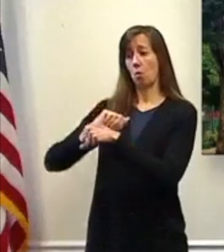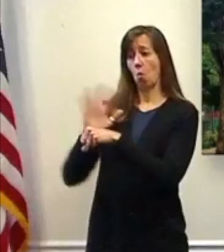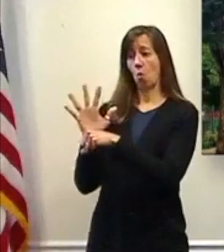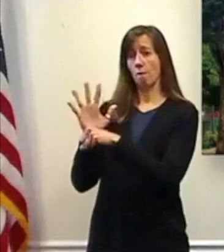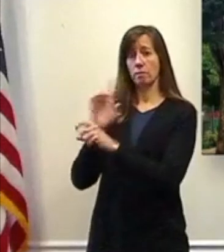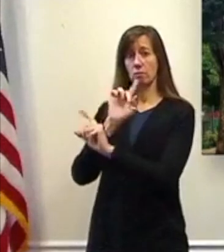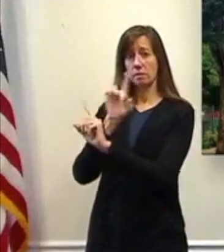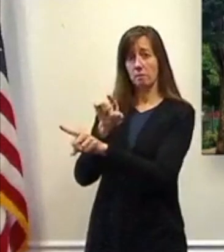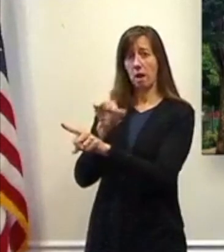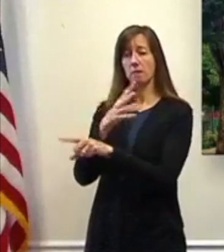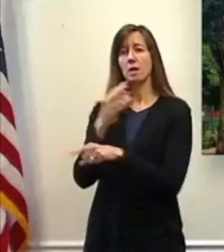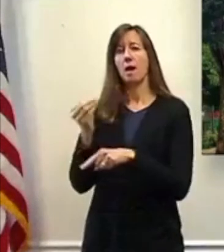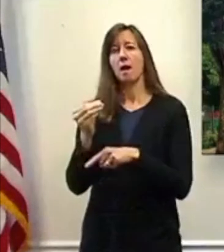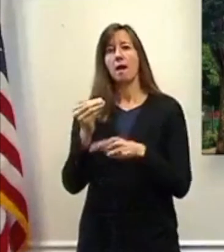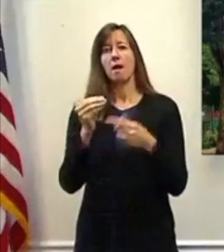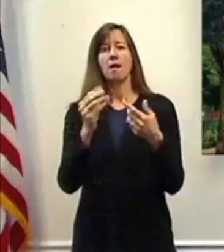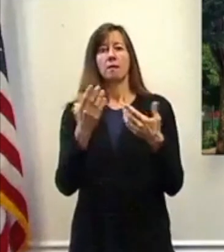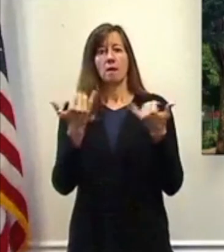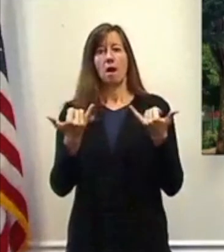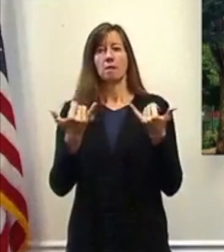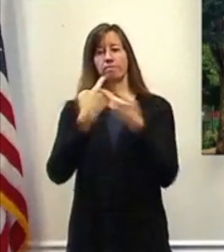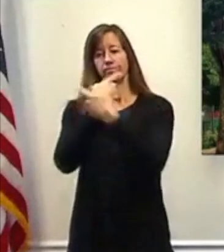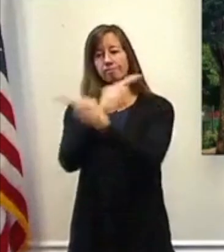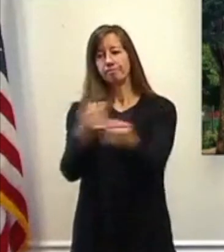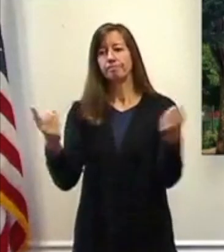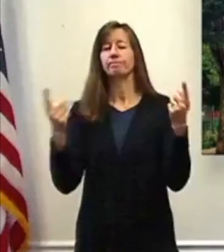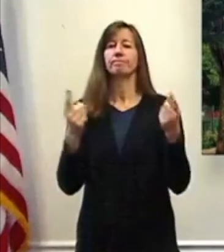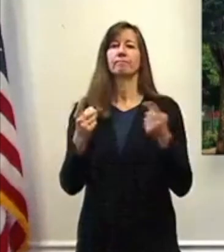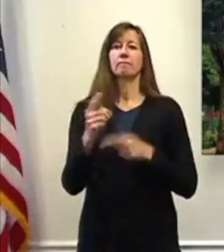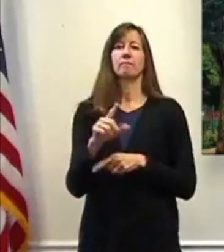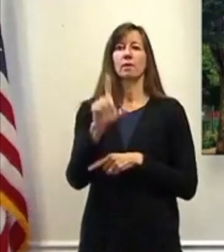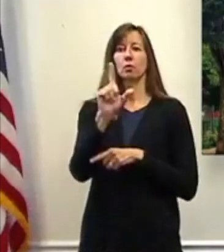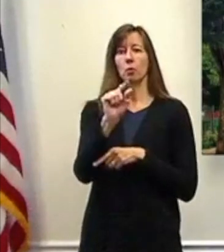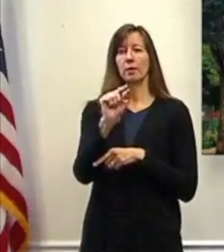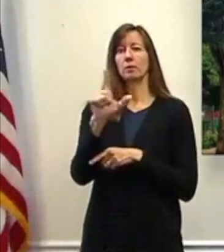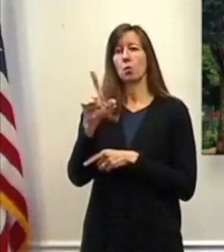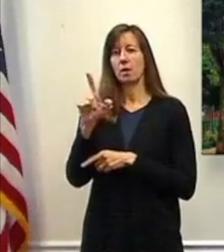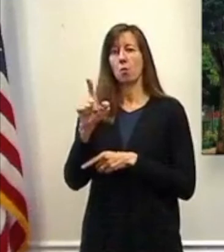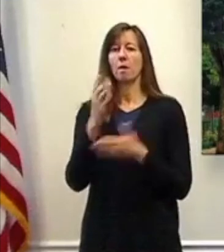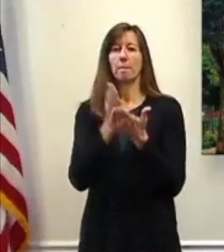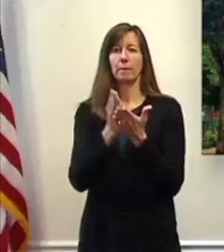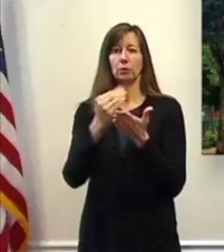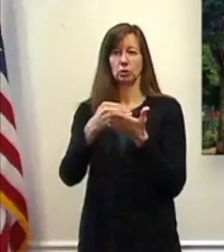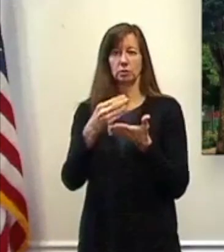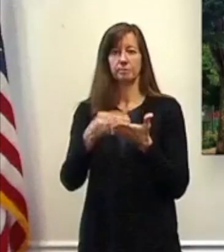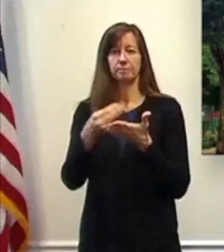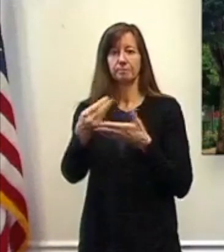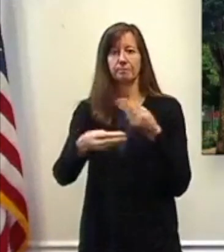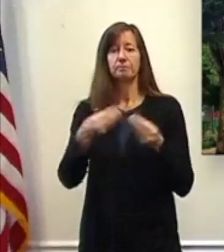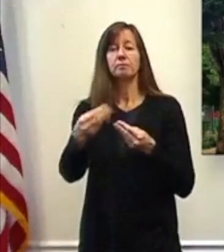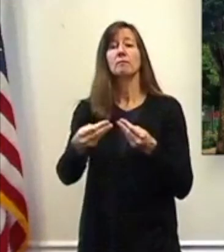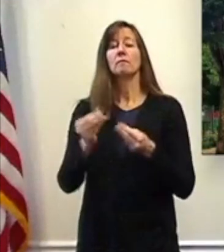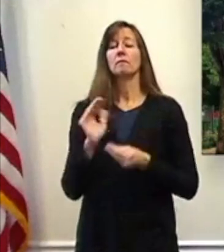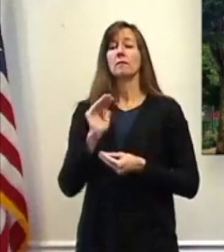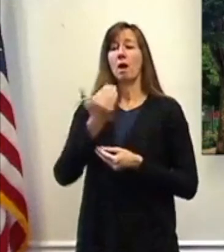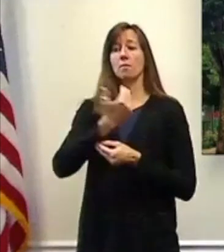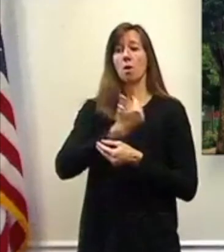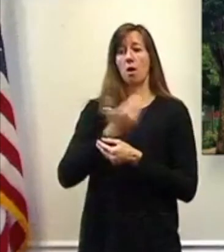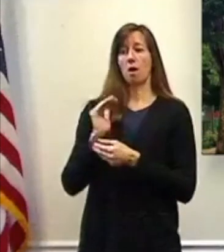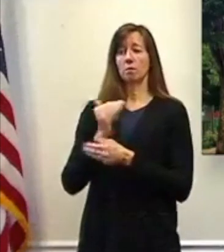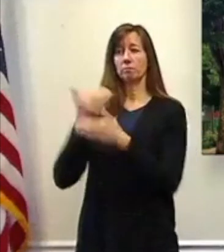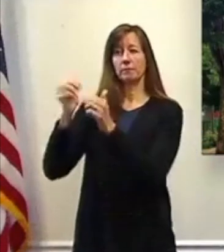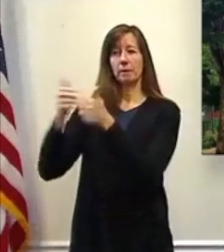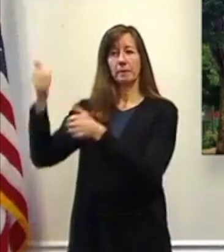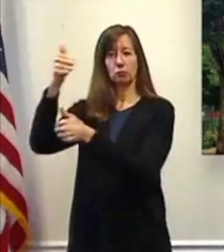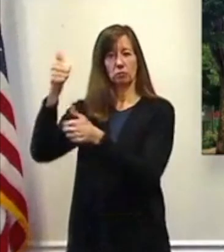is the release of the 2021 budget. Under the county charter and the administrative code, I'm responsible for